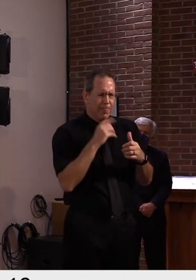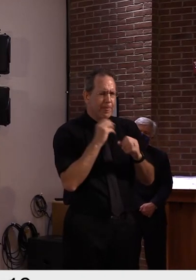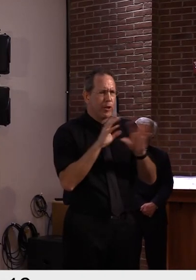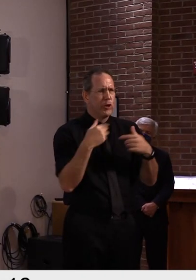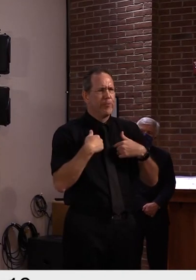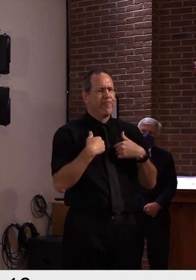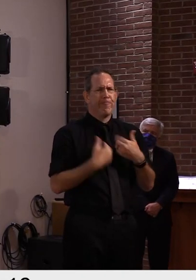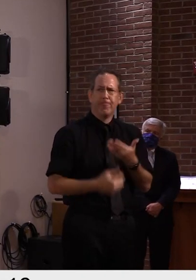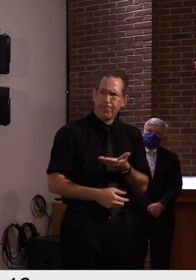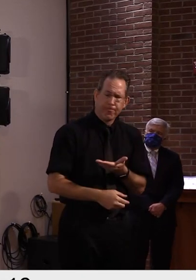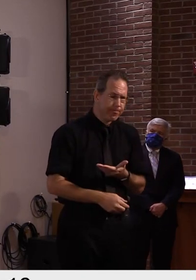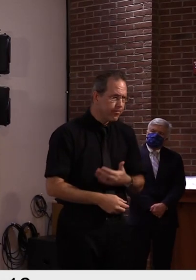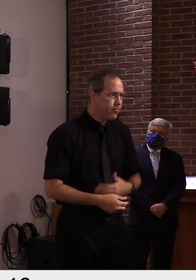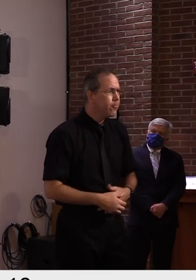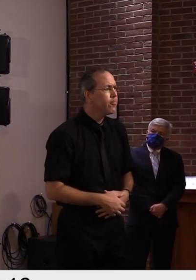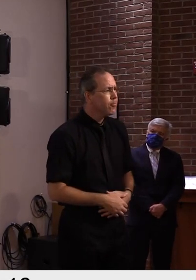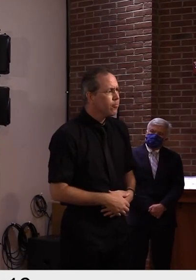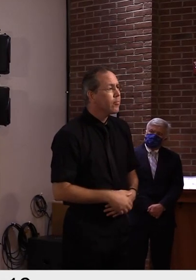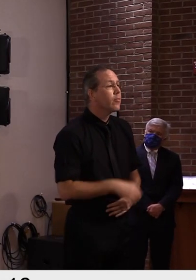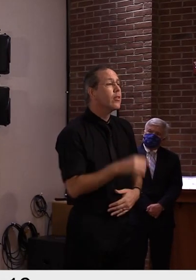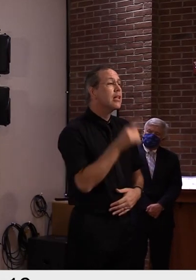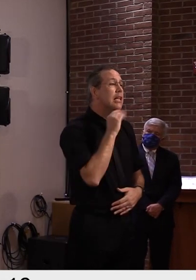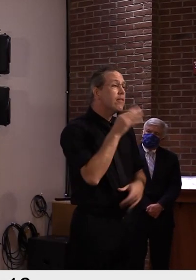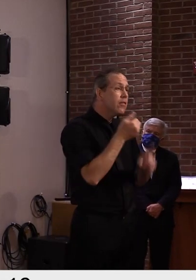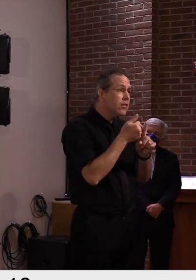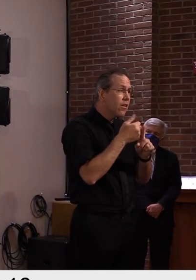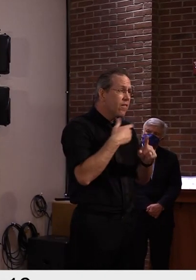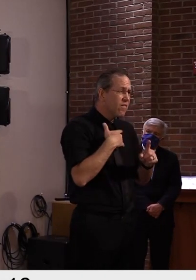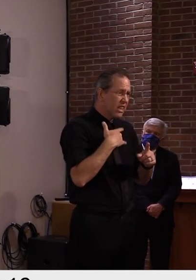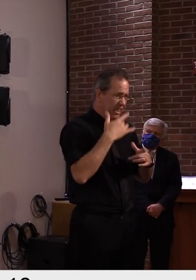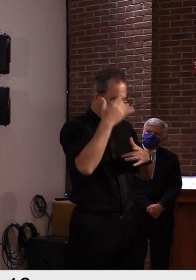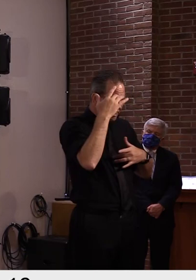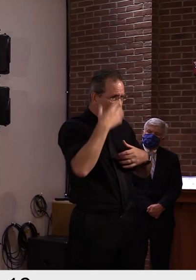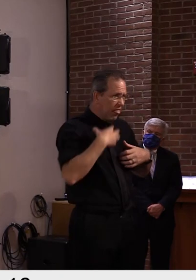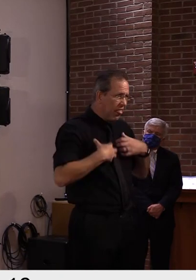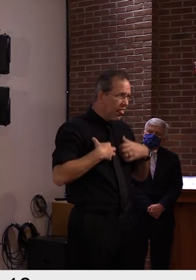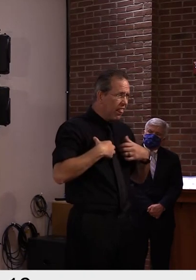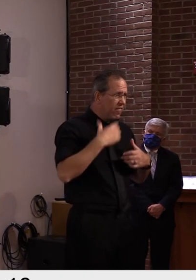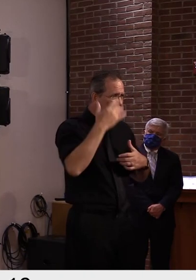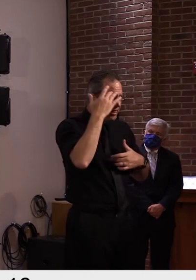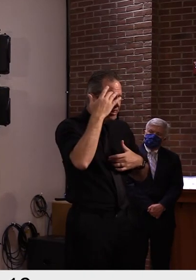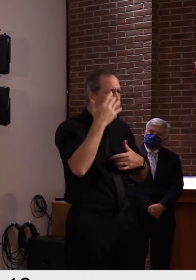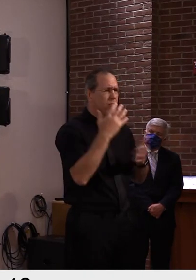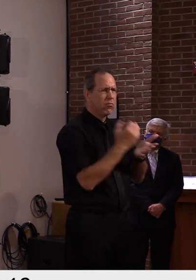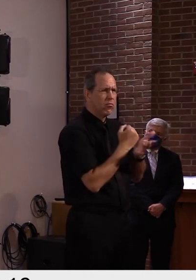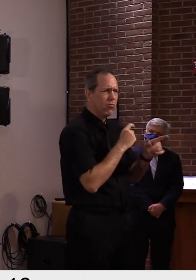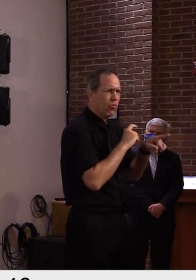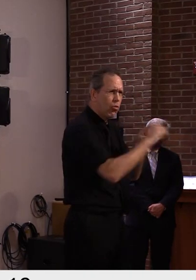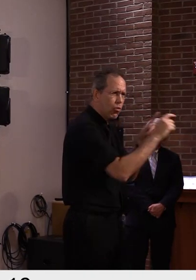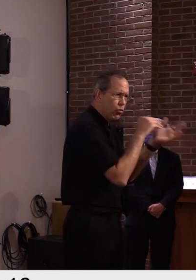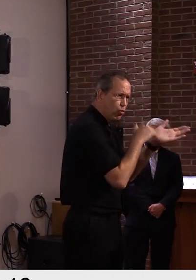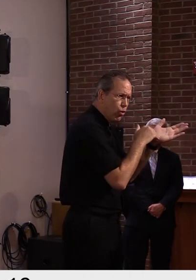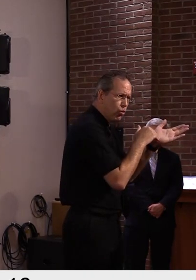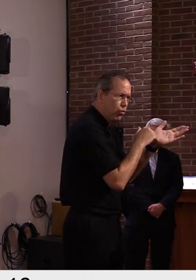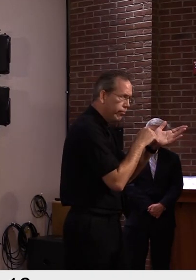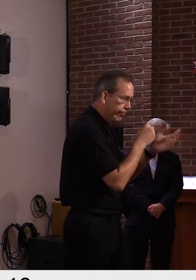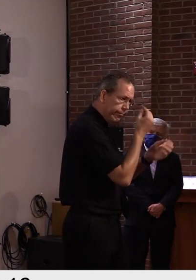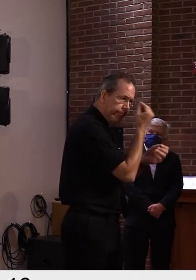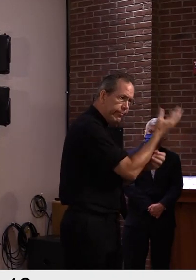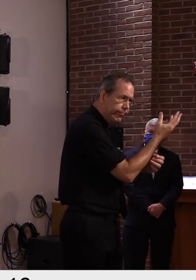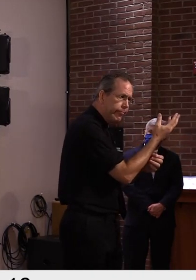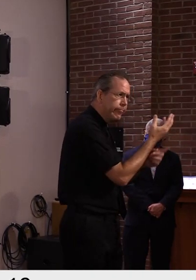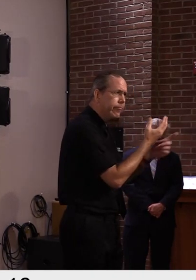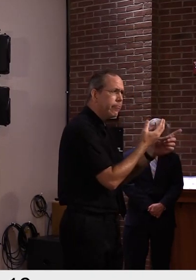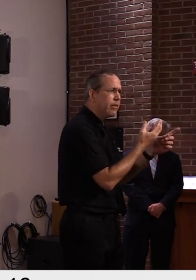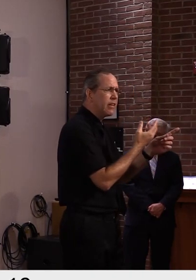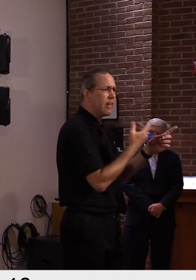uh, and have their tests ordered through their usual channels of their, uh, primary care providers. But at the